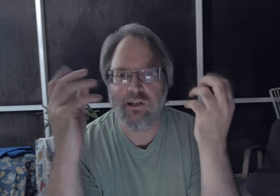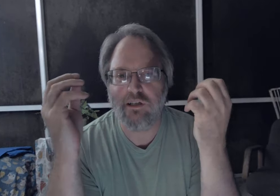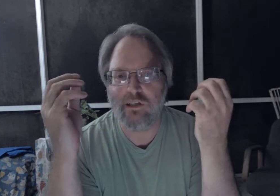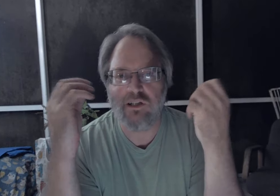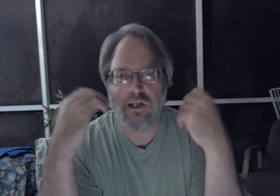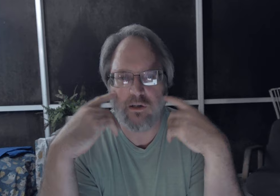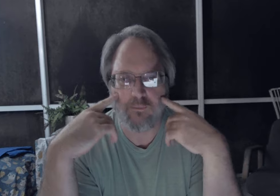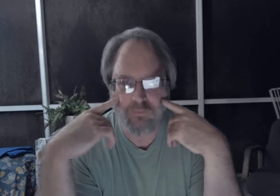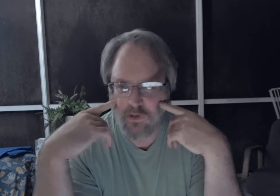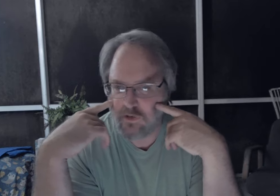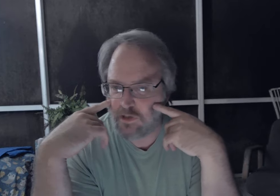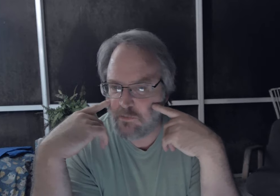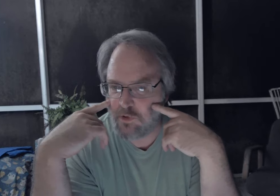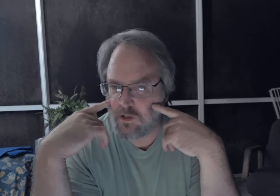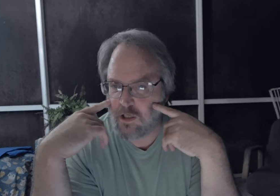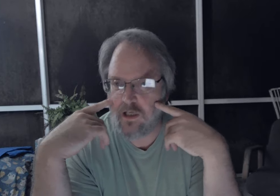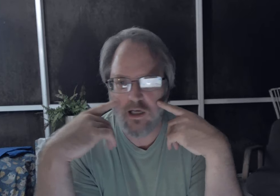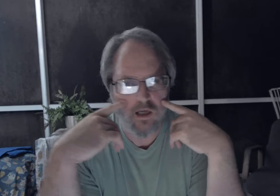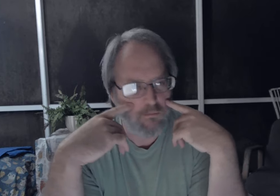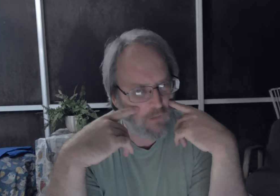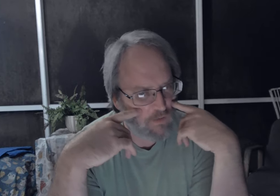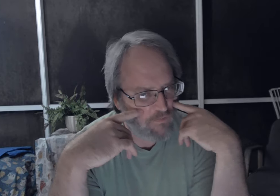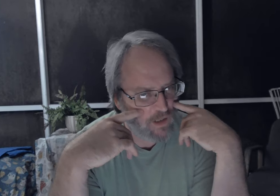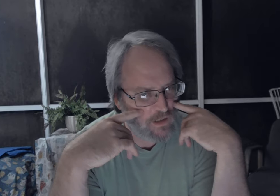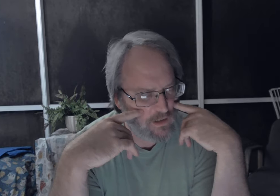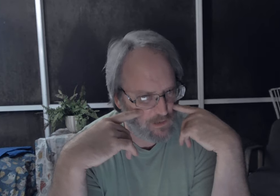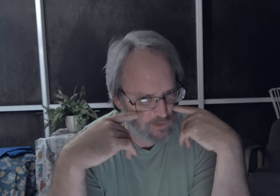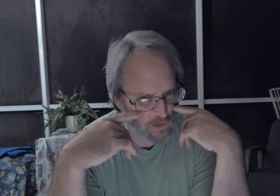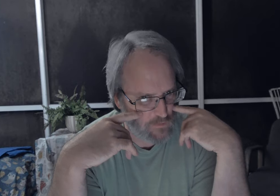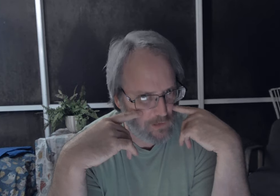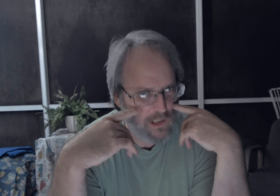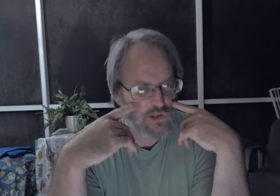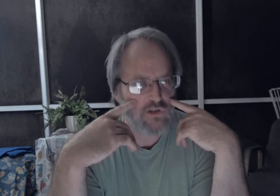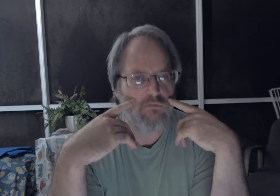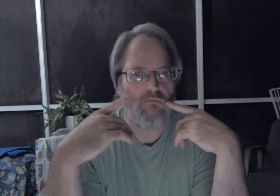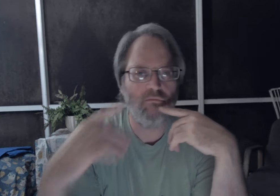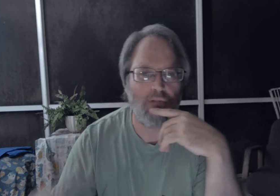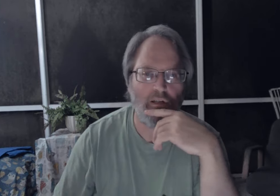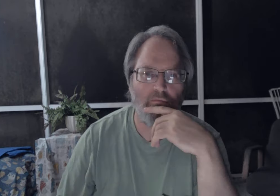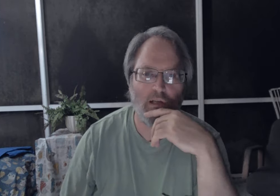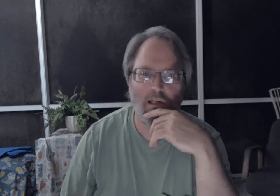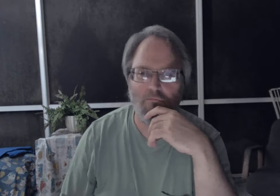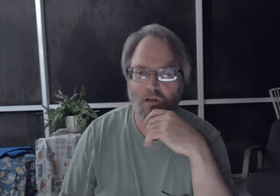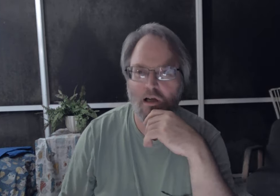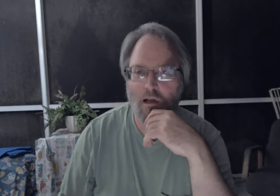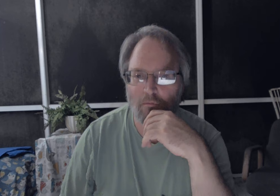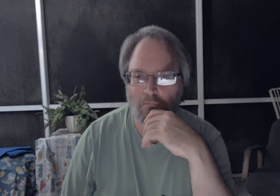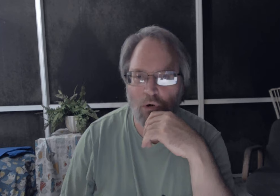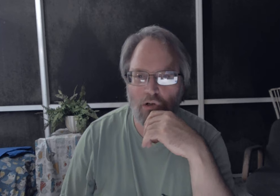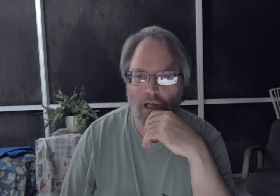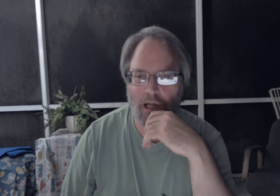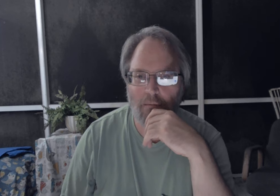think the detail you'll see more like my face looks pinkish here like boiled ham